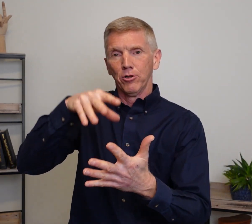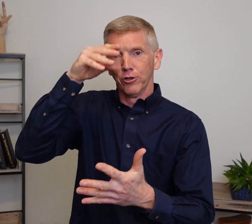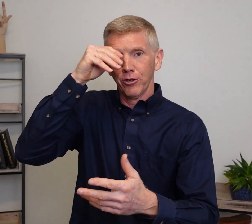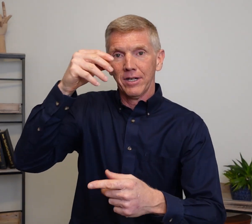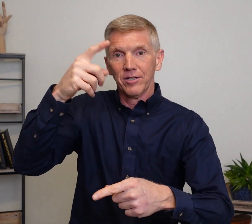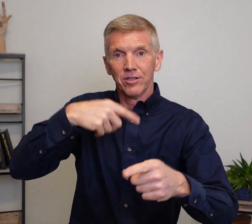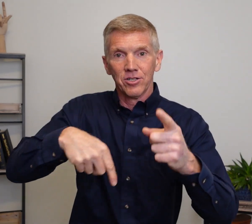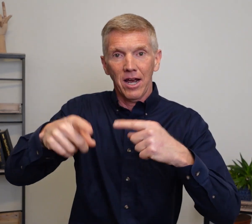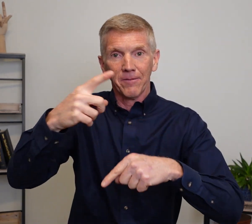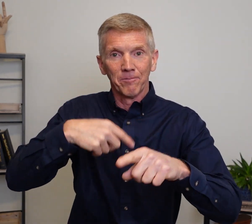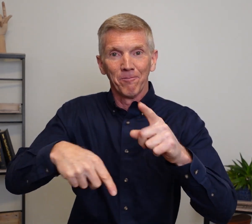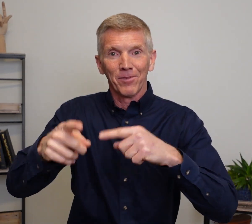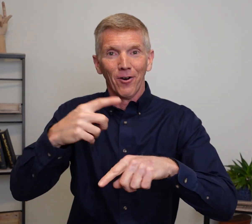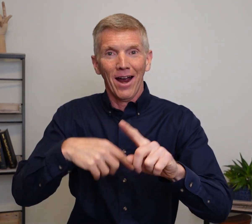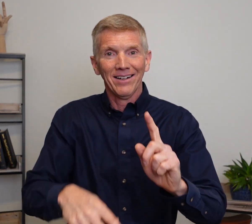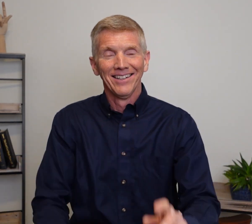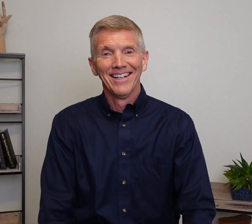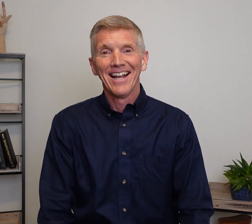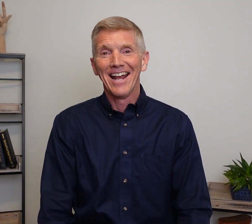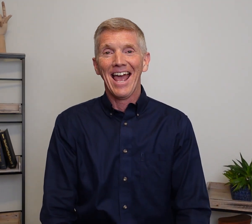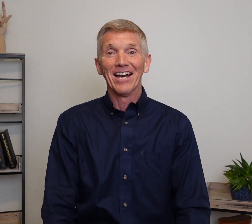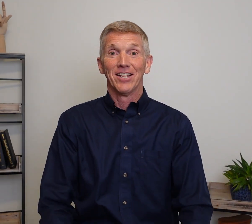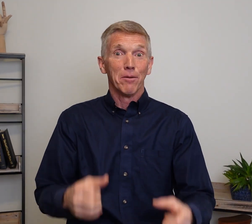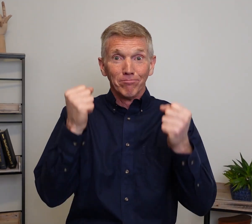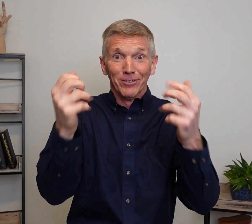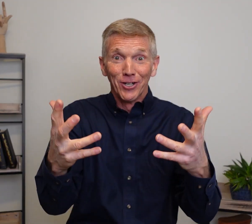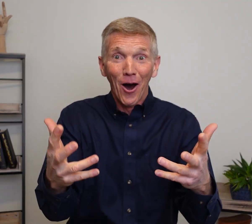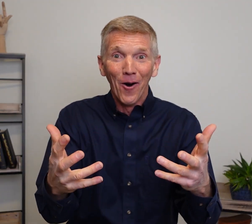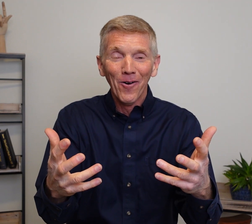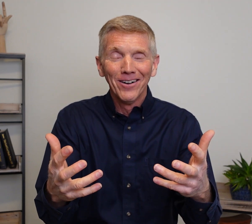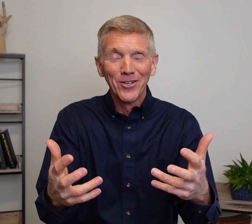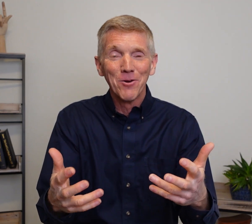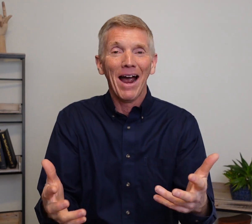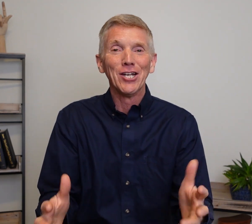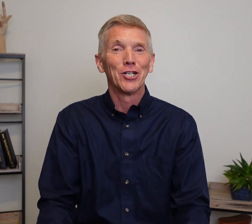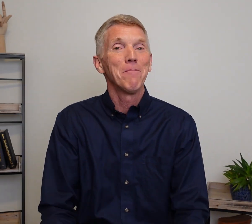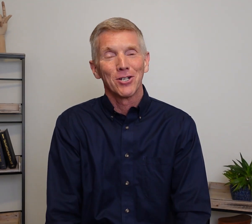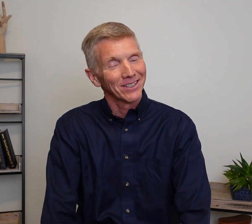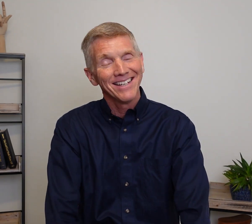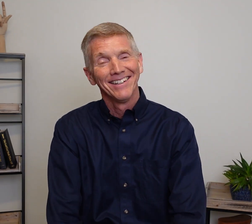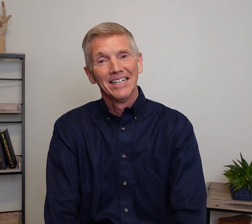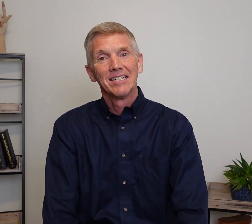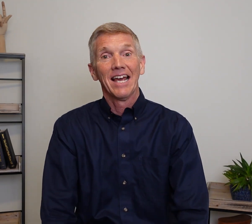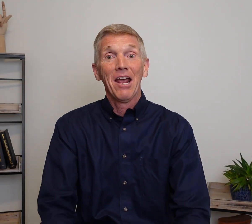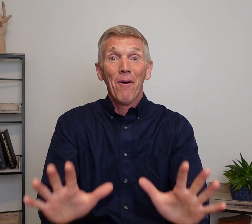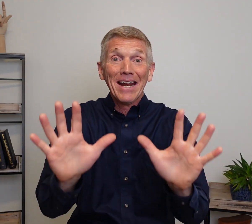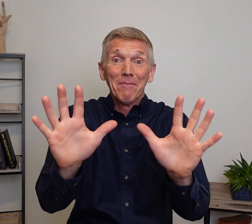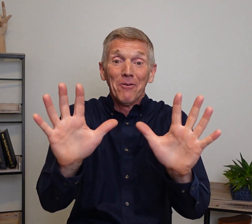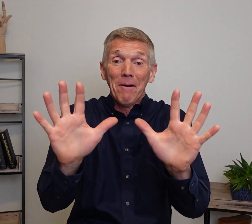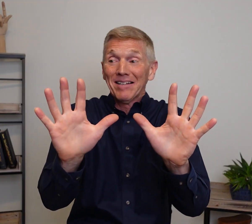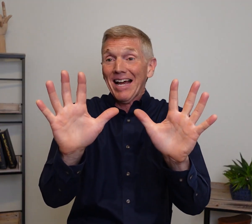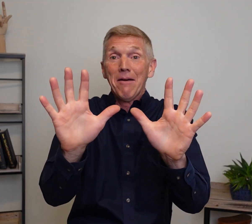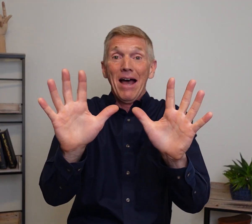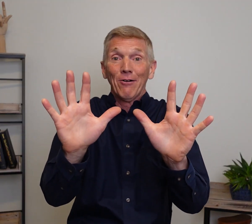learning to sign. All right. And as they go, you might sheepishly say, hey, wait a minute, wait a time out.